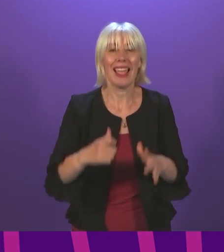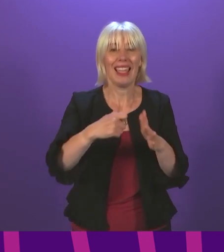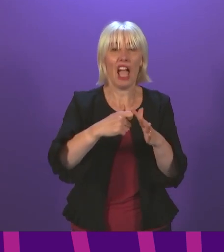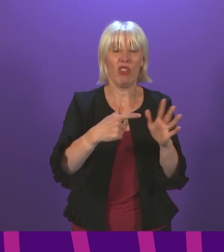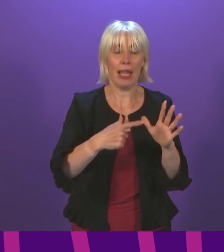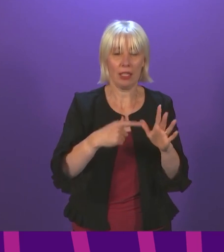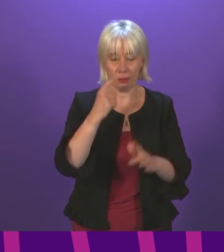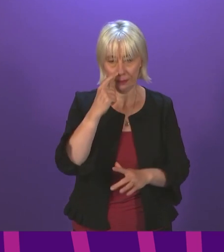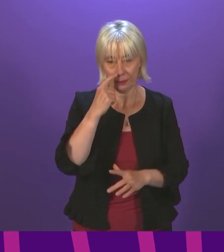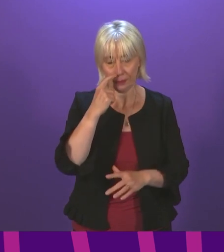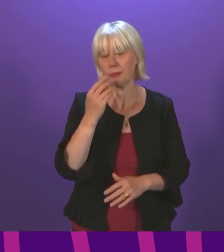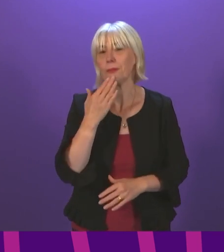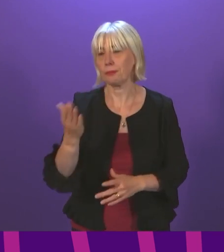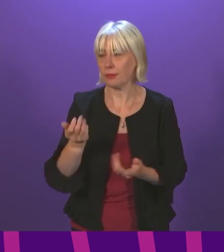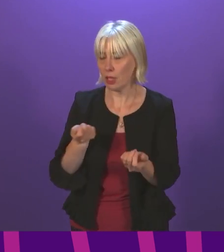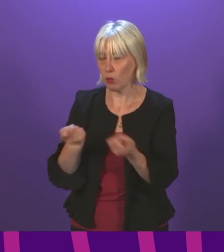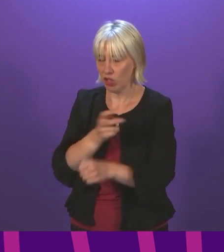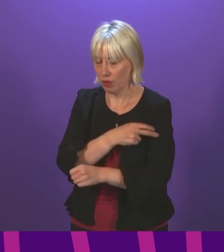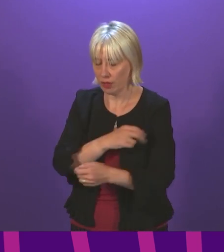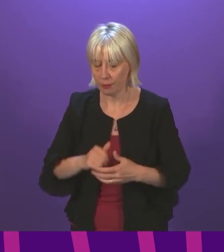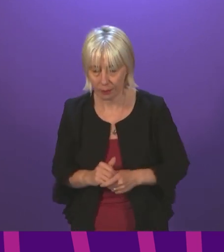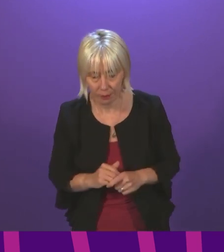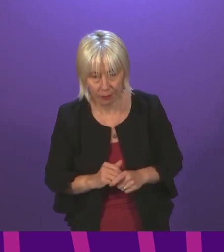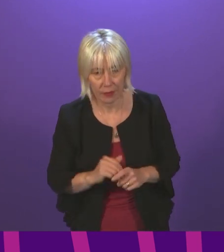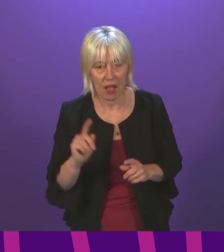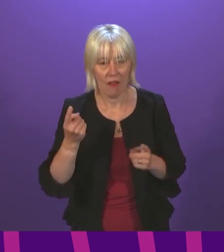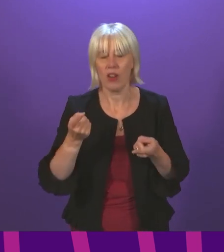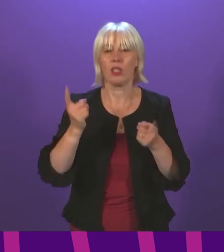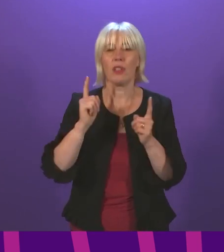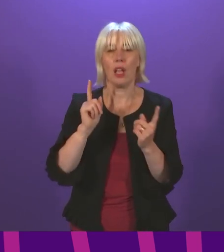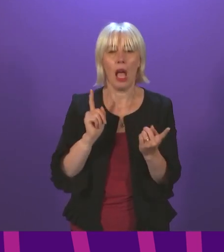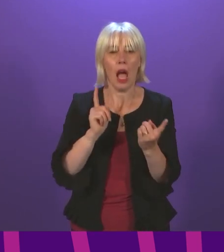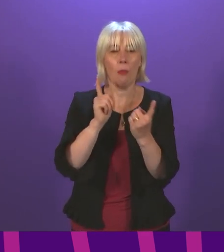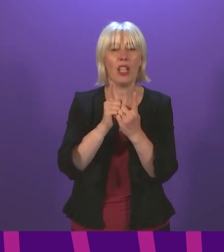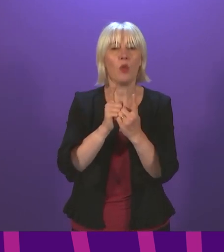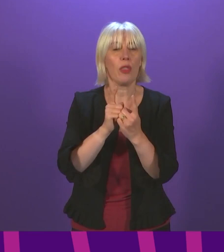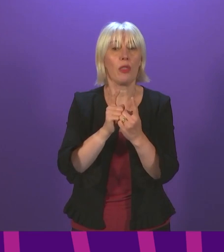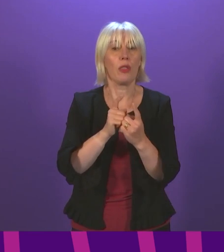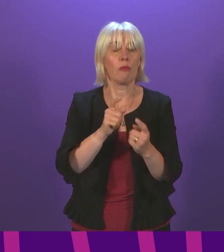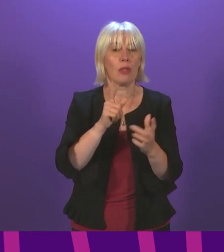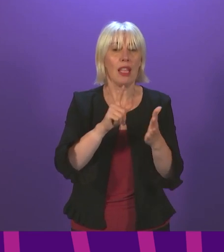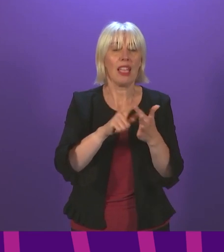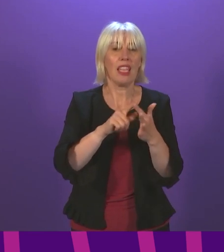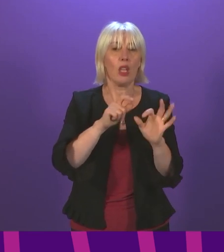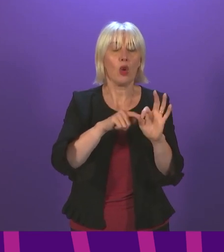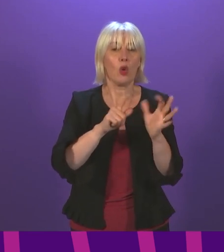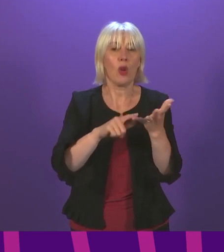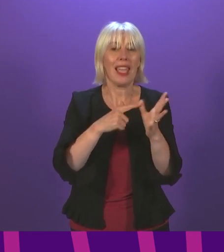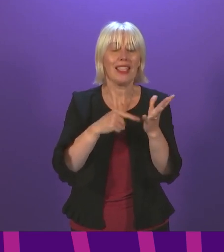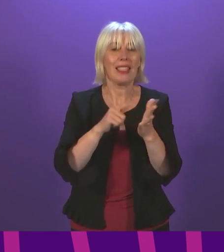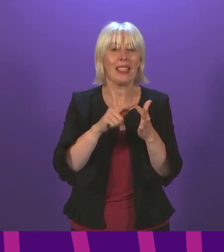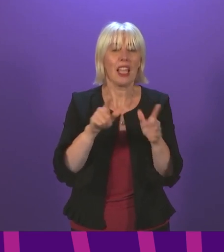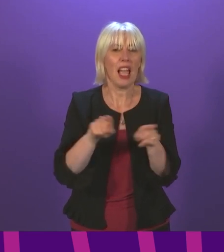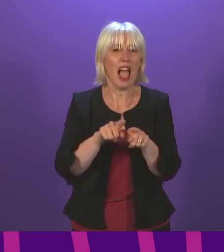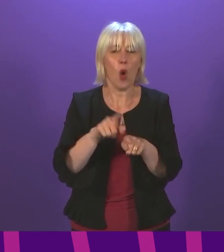you. Excuse me. Thank you, President and Officer. First Minister, I recently met with the Kuwait and discussed the importance of putting an equalities